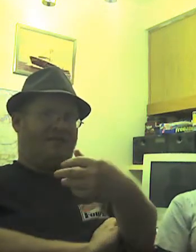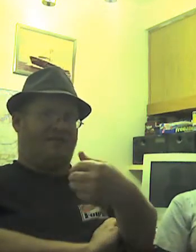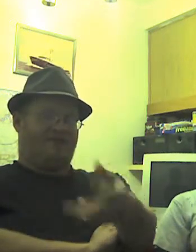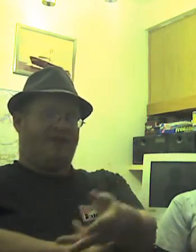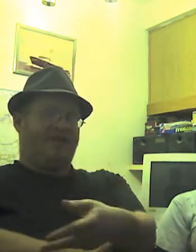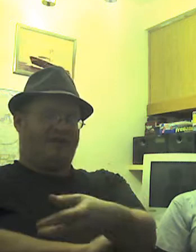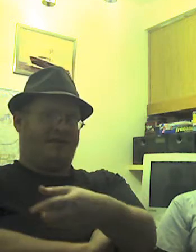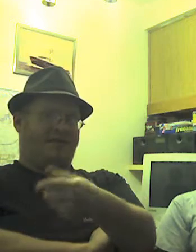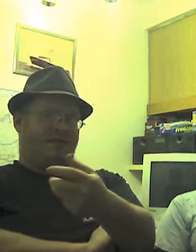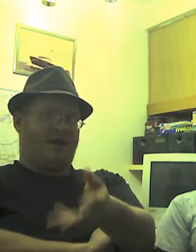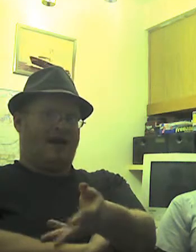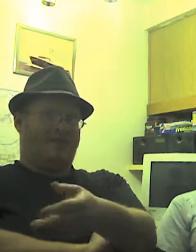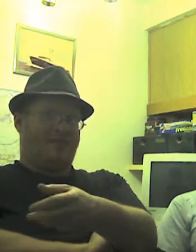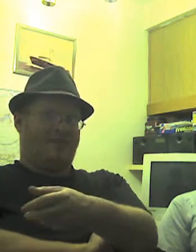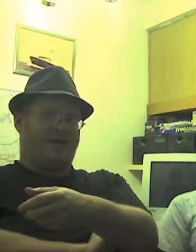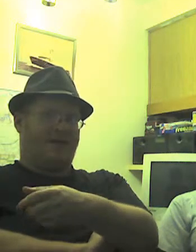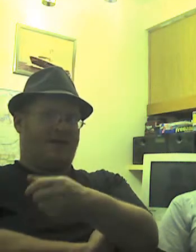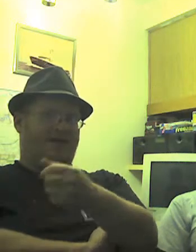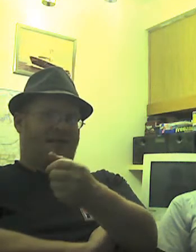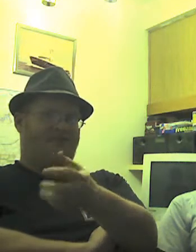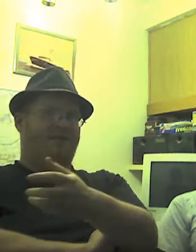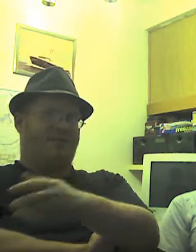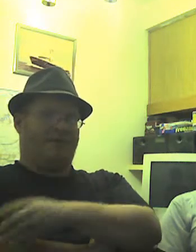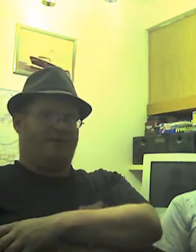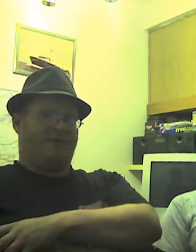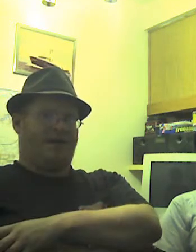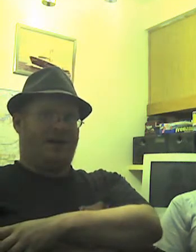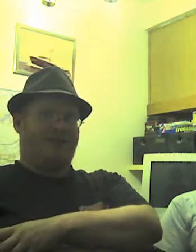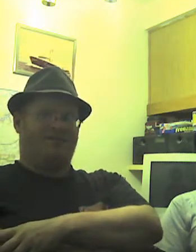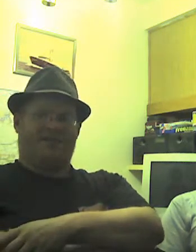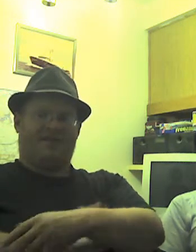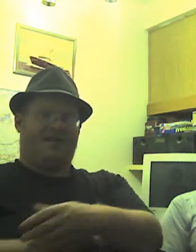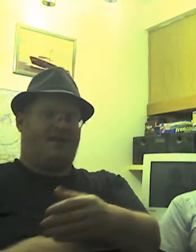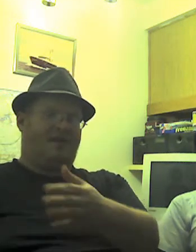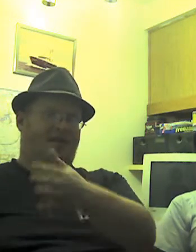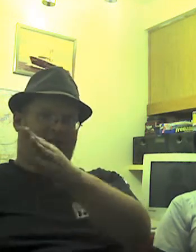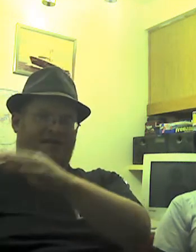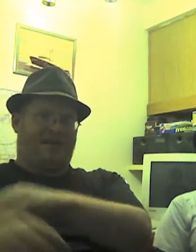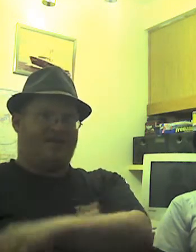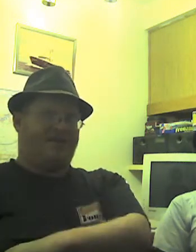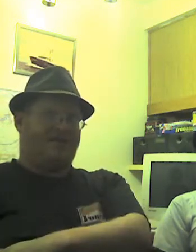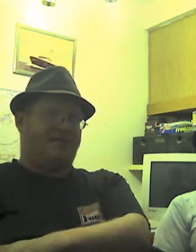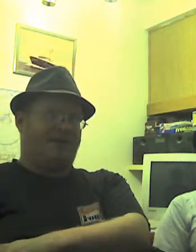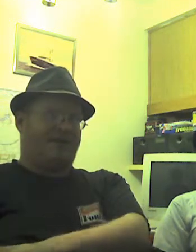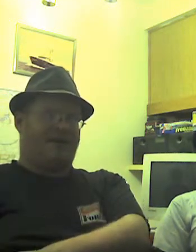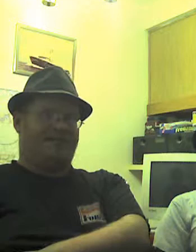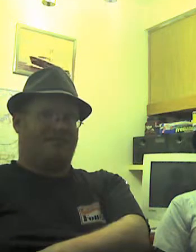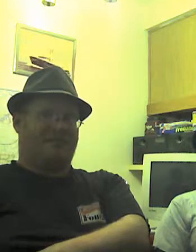of stalked him and harassed him and he'd hid from her for years. And another one saying she was in a mental hospital.